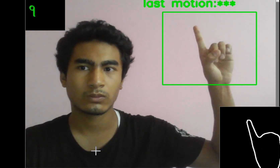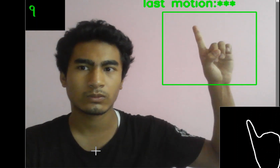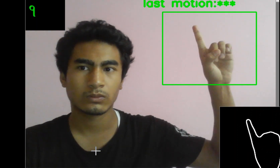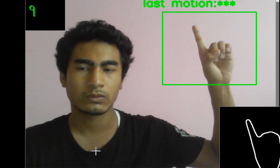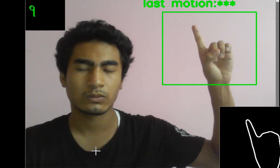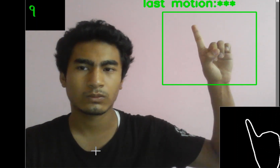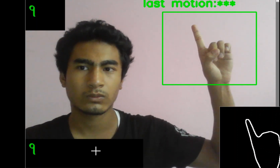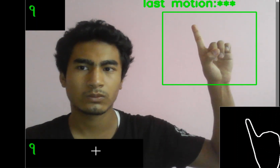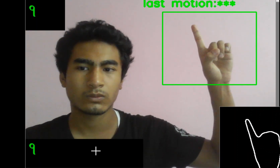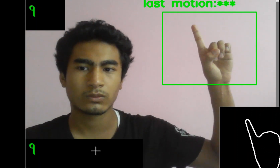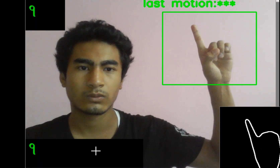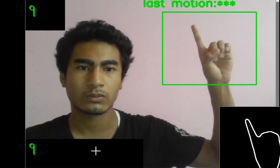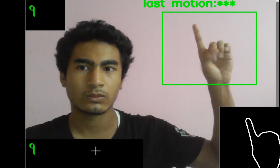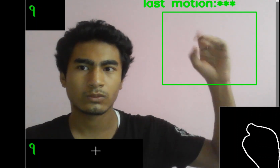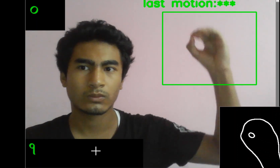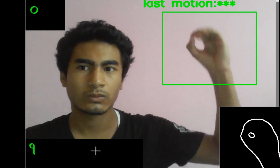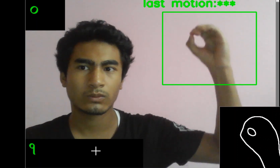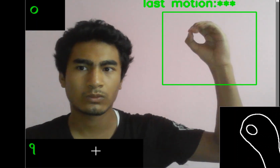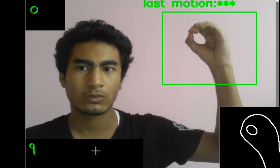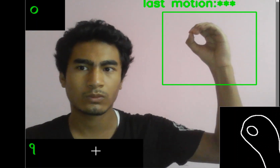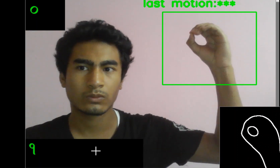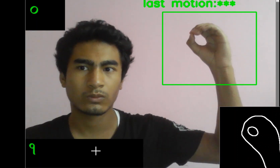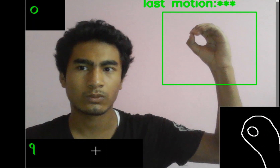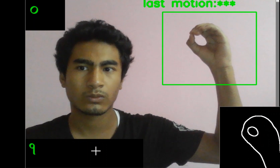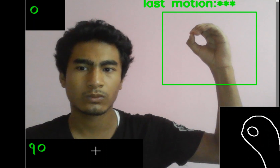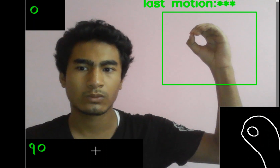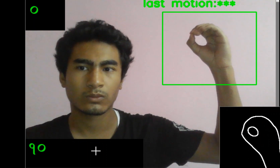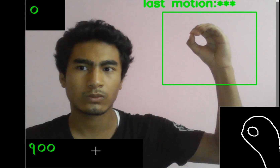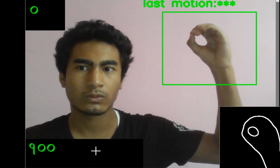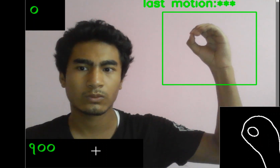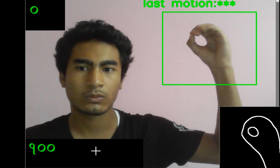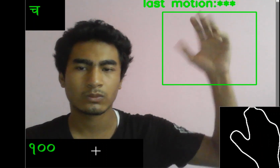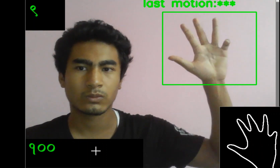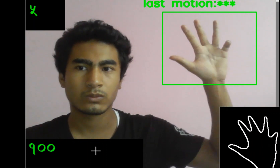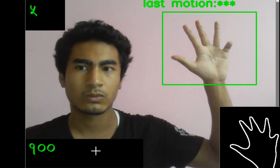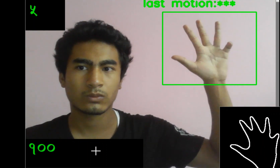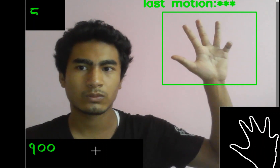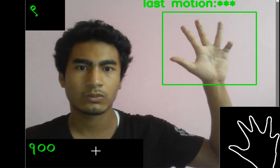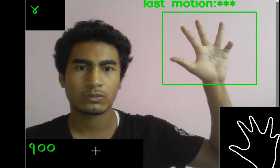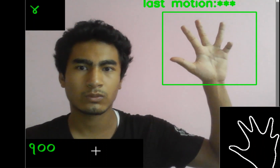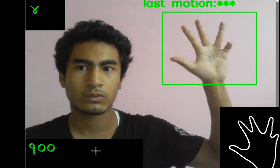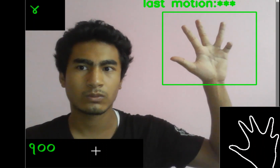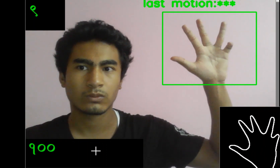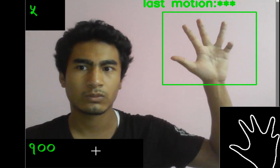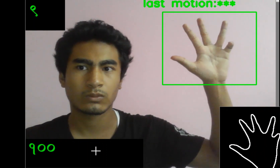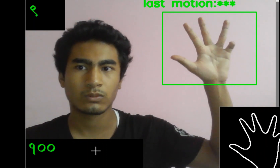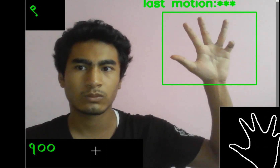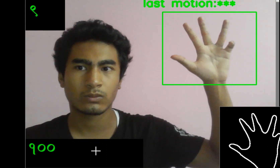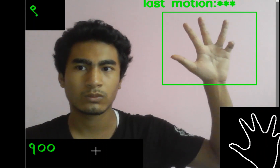if we need to create another words or letters we can simply clear the previous one and provide the signs for the